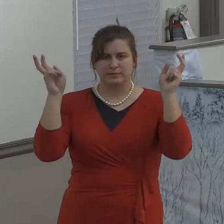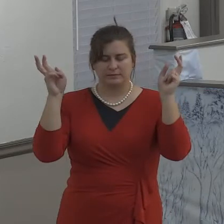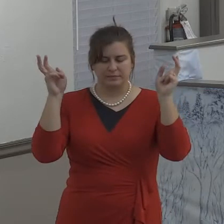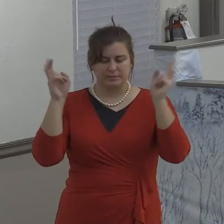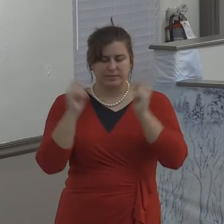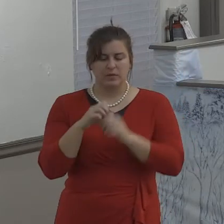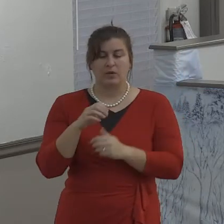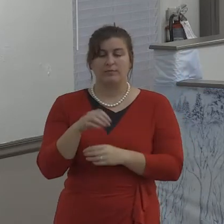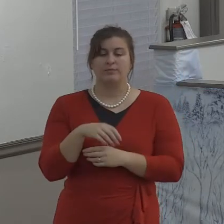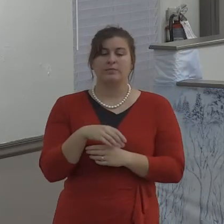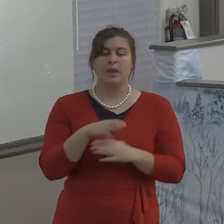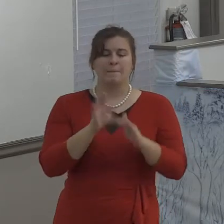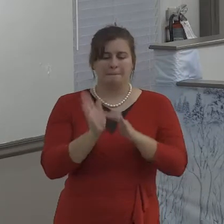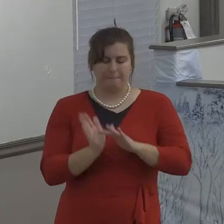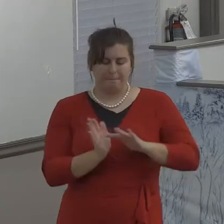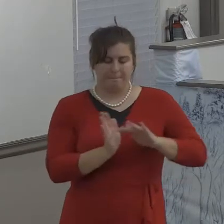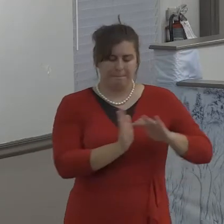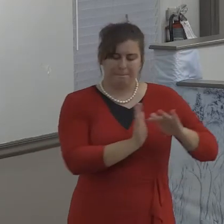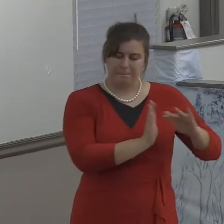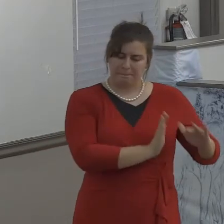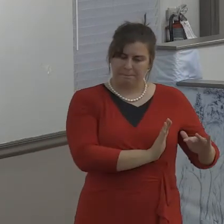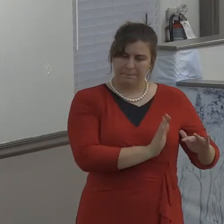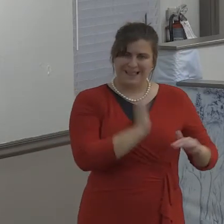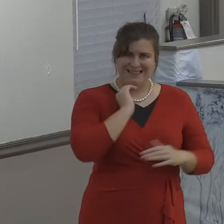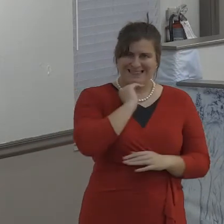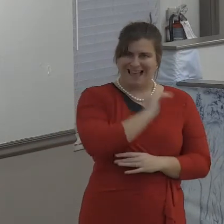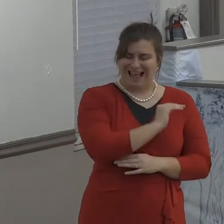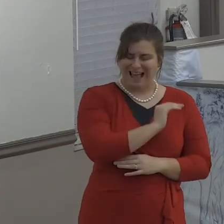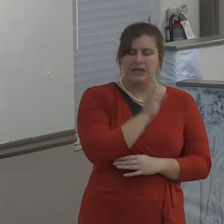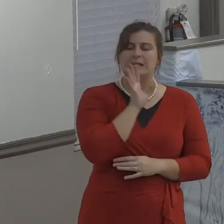just turn back a couple pages if you would to verse 26,